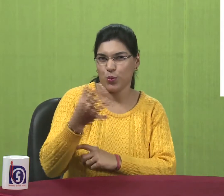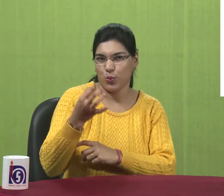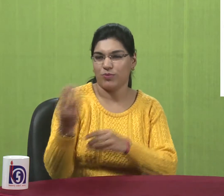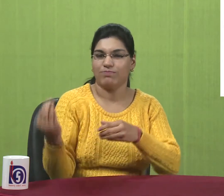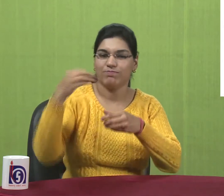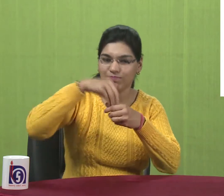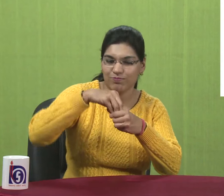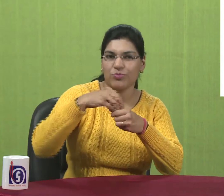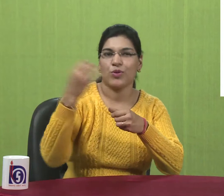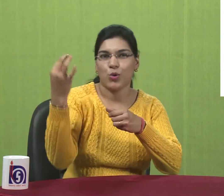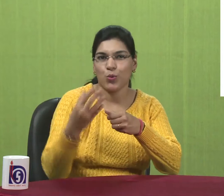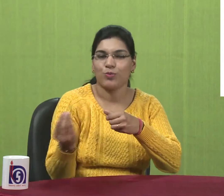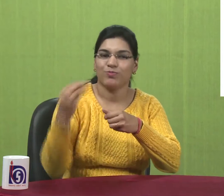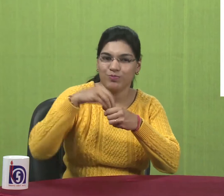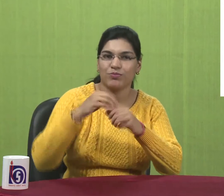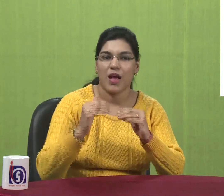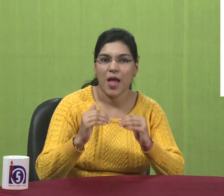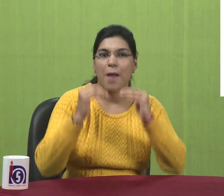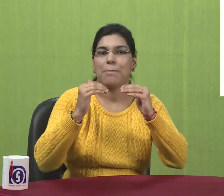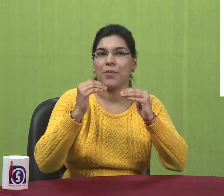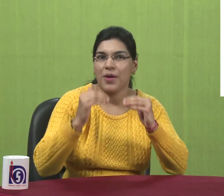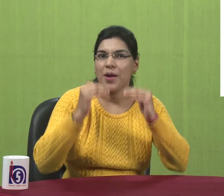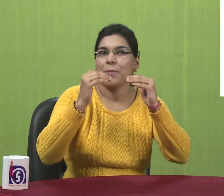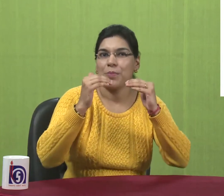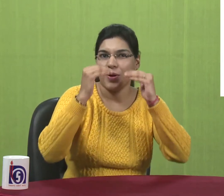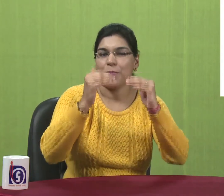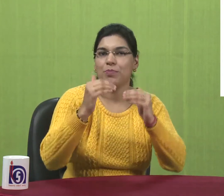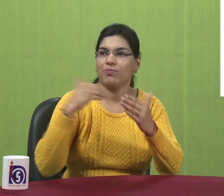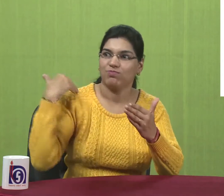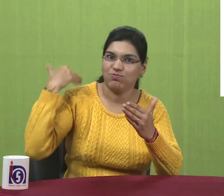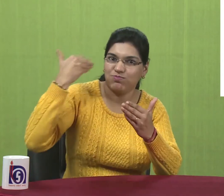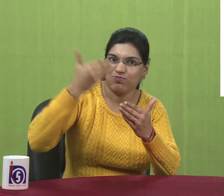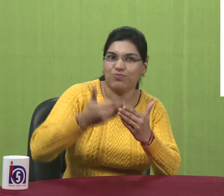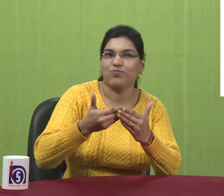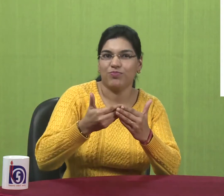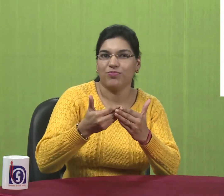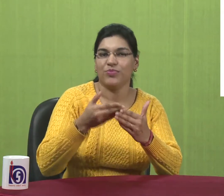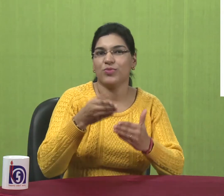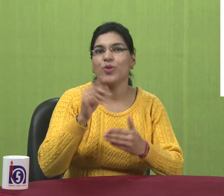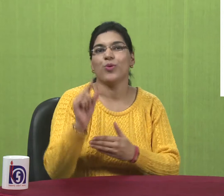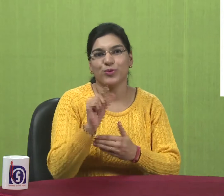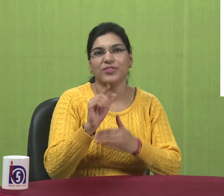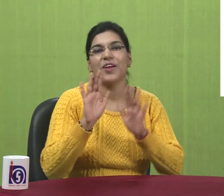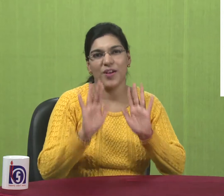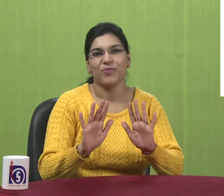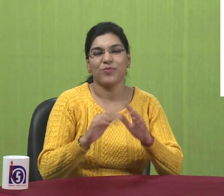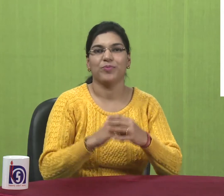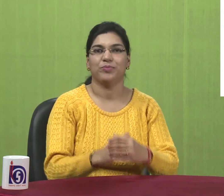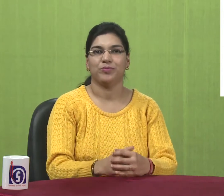In this lesson we will explain the main features of Windows XP. We see that the technology has evolved.